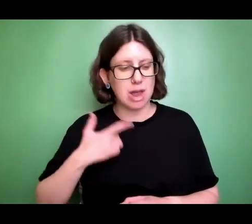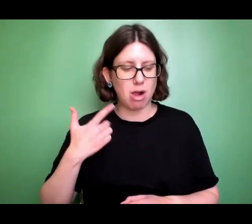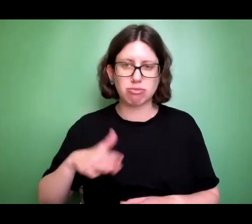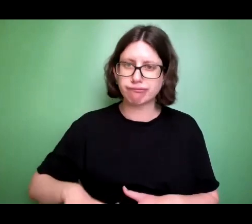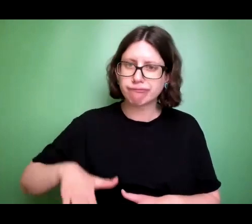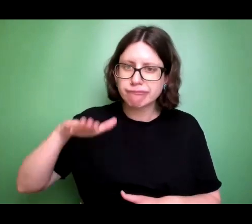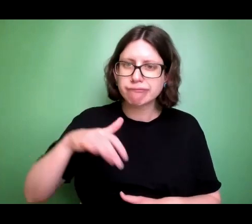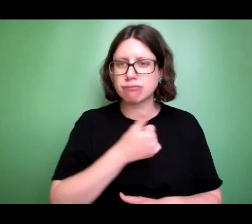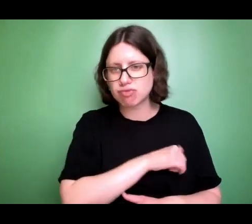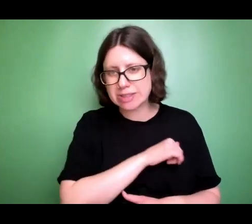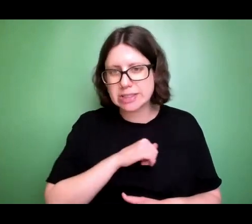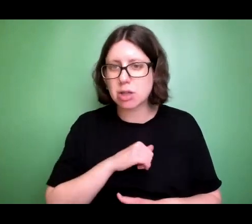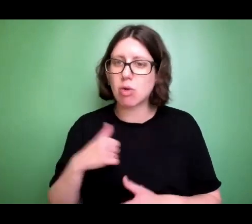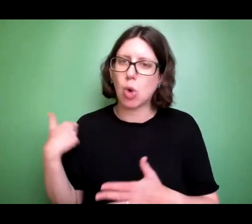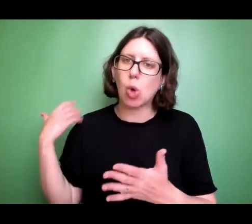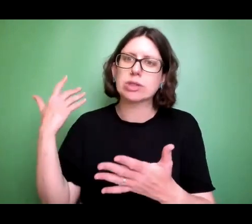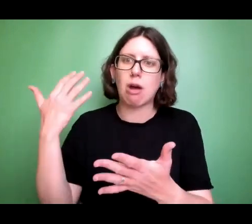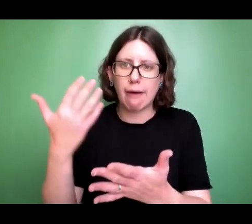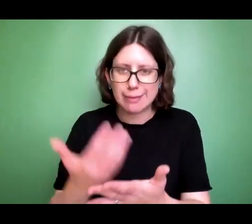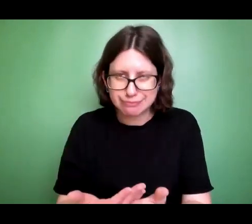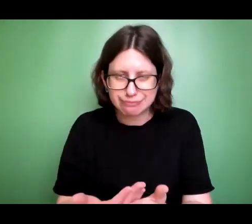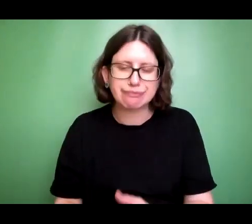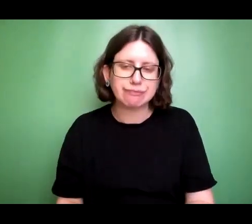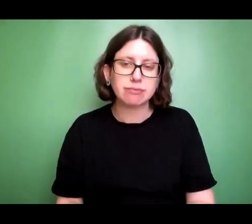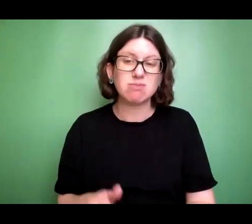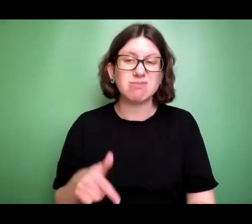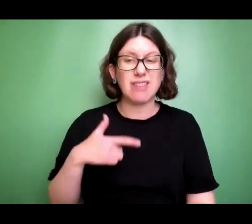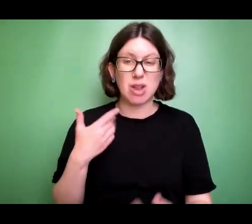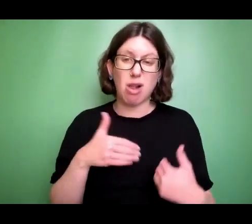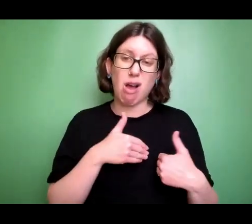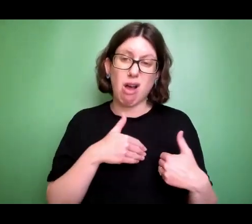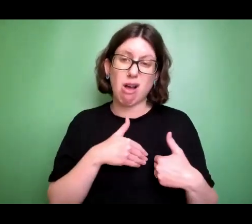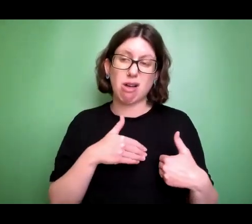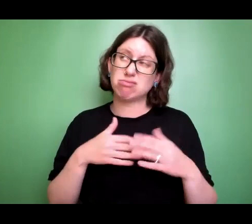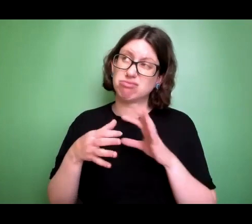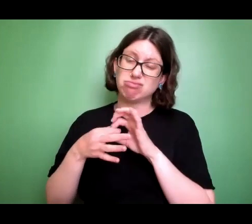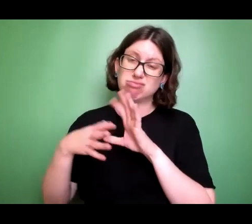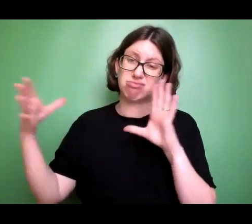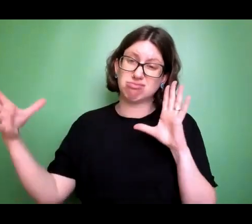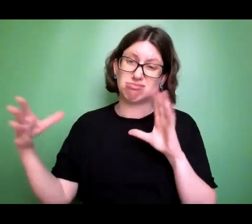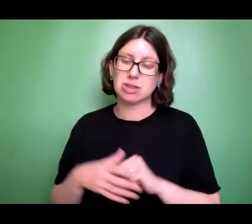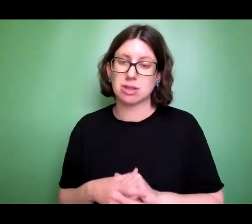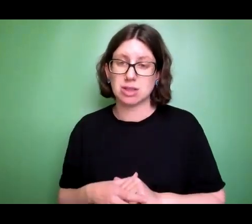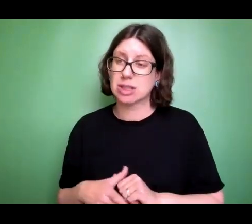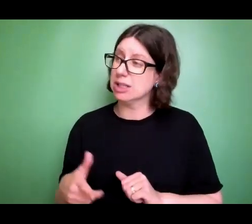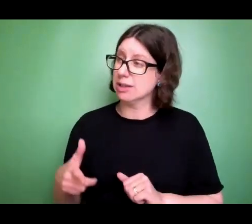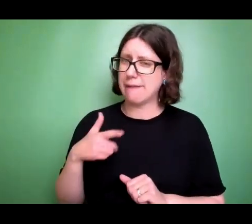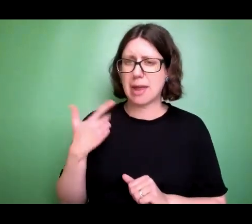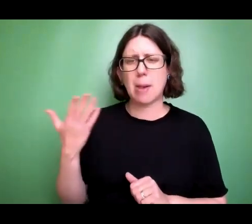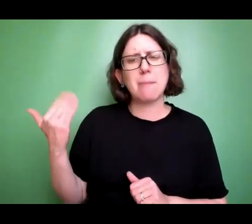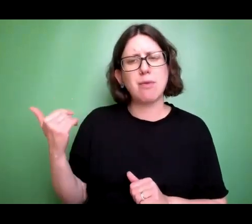has grown cold. Maybe if you're here in the building or watching online and you might feel like your relationship with God isn't the same as it used to be.